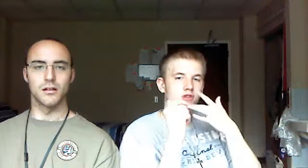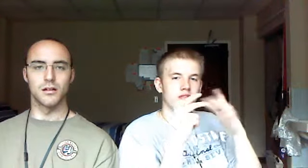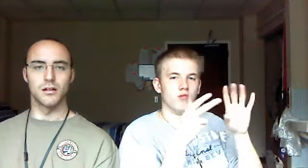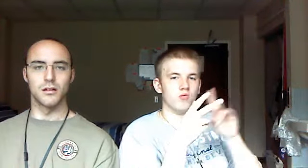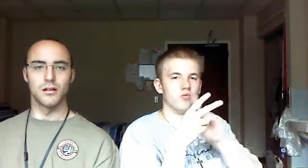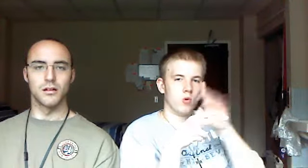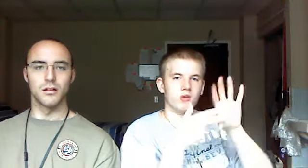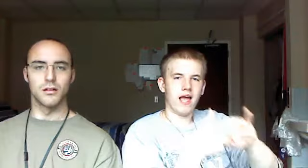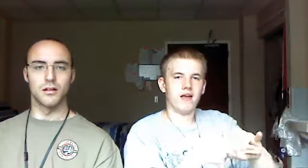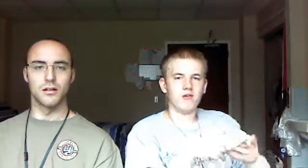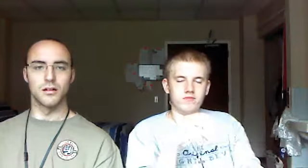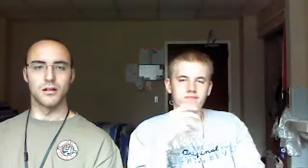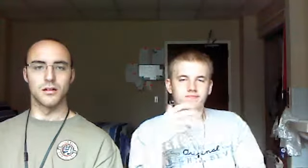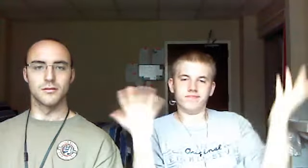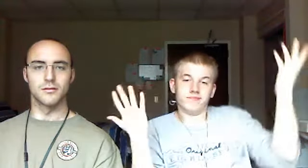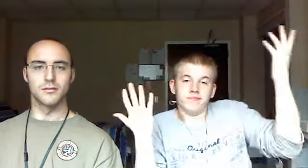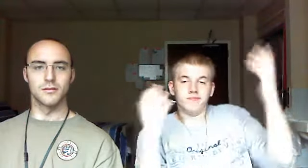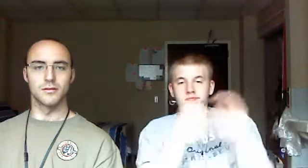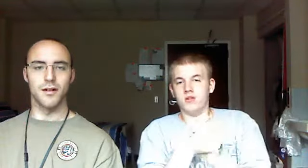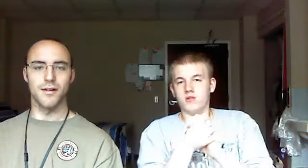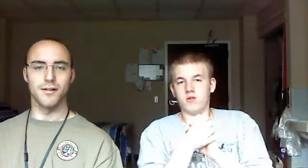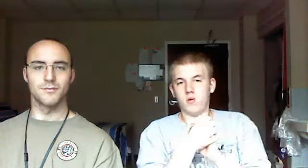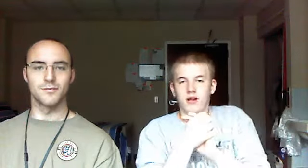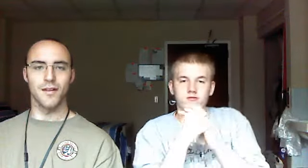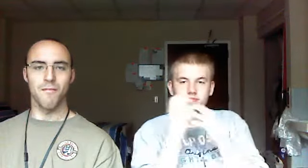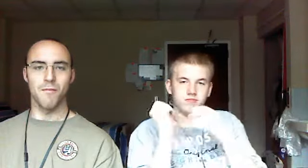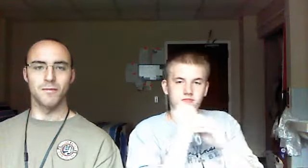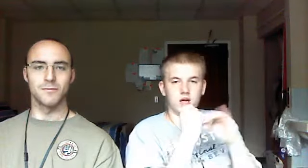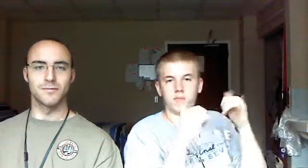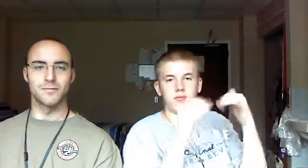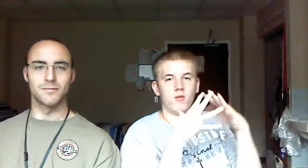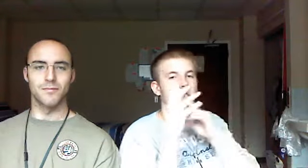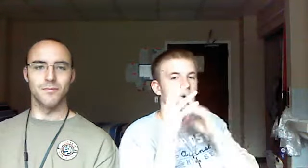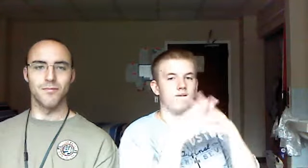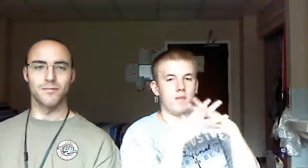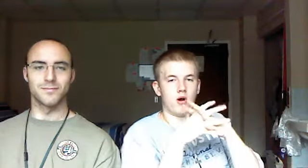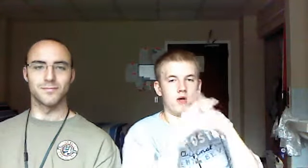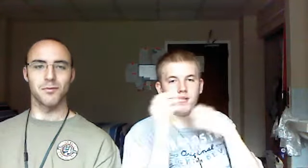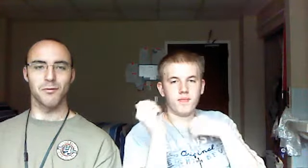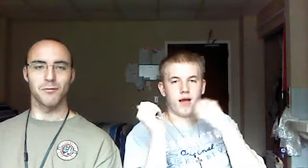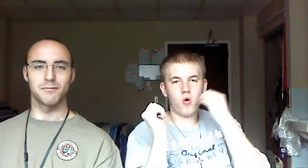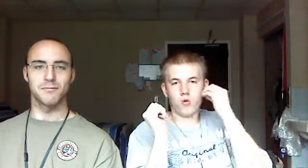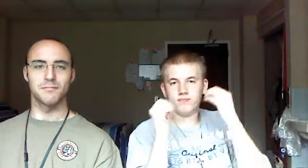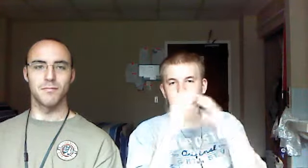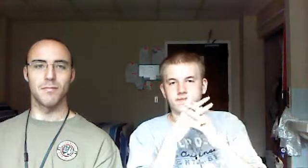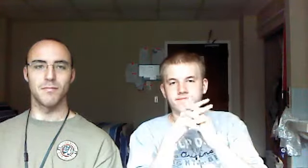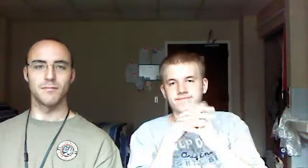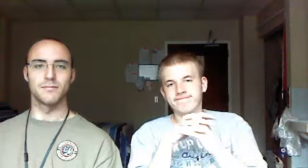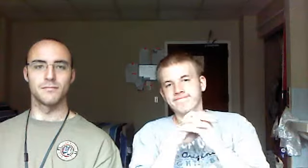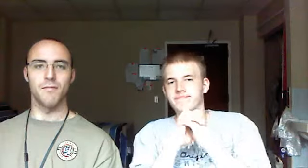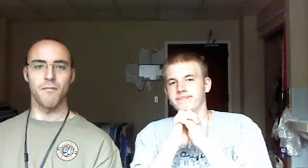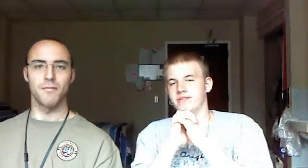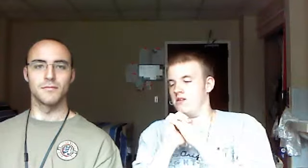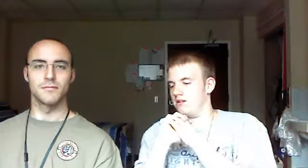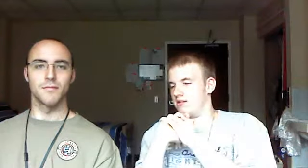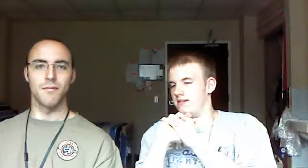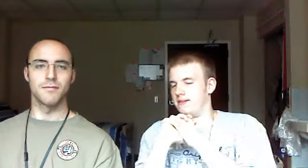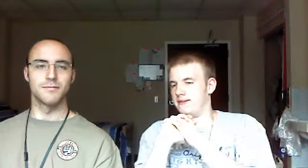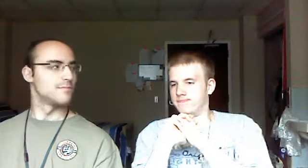like the real tackle. Oh well, I can play real football in my home. Um.